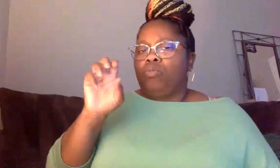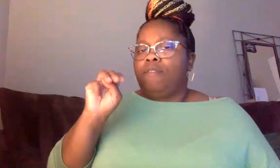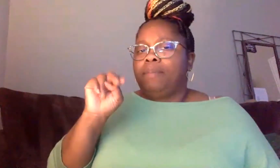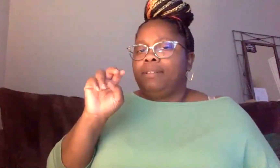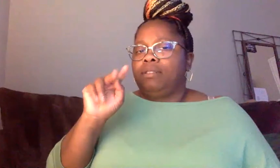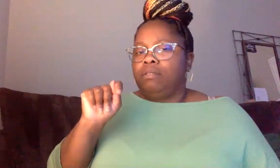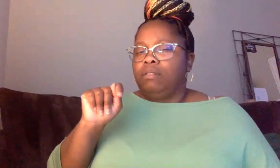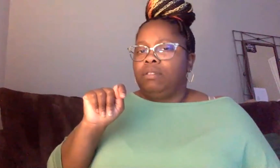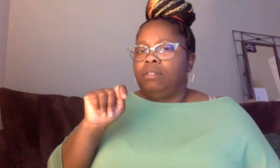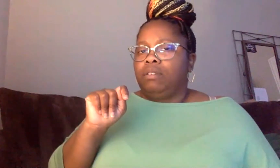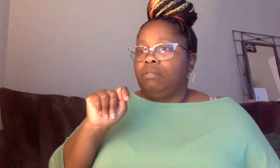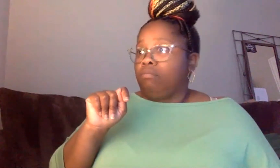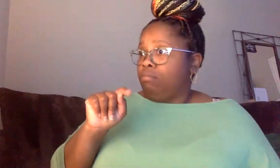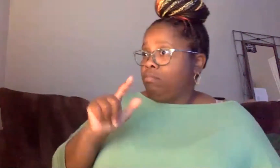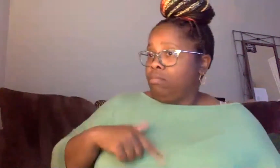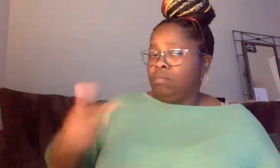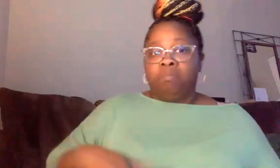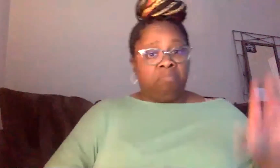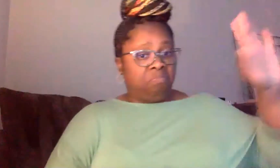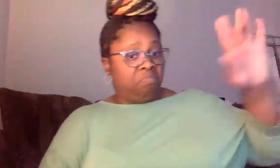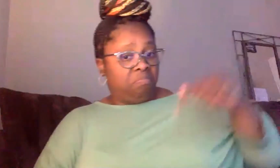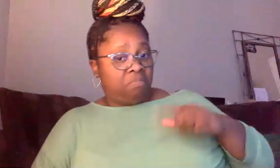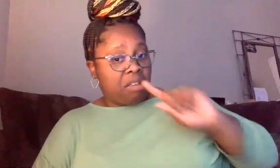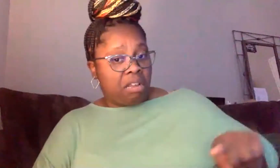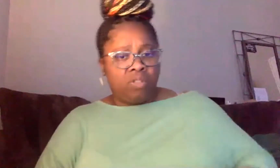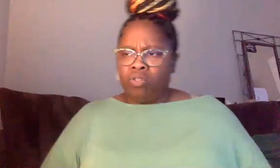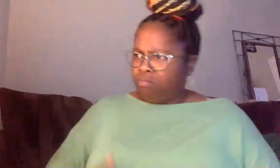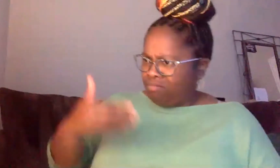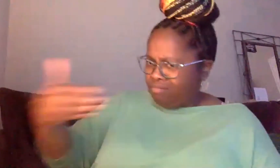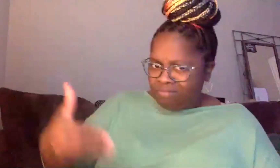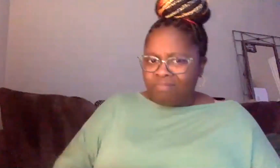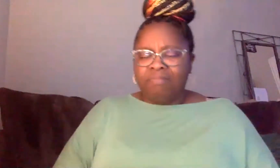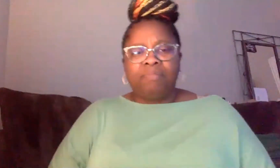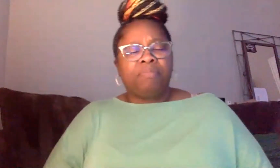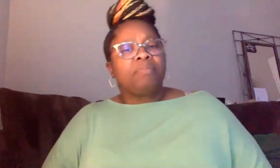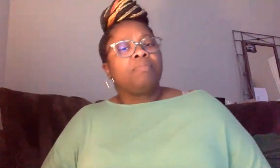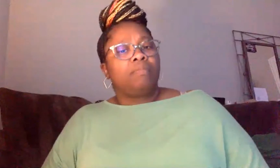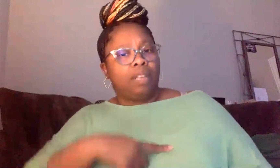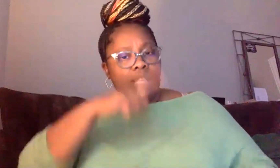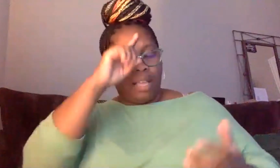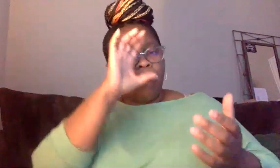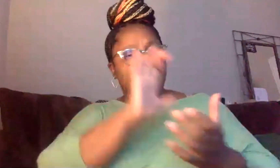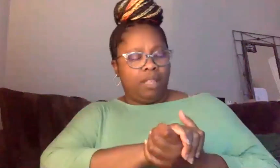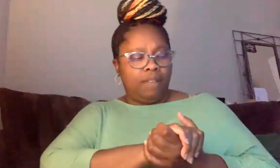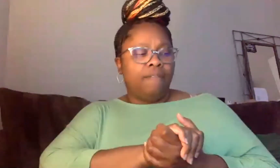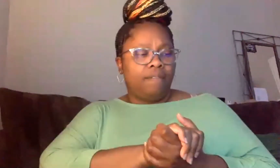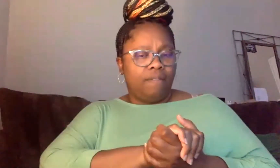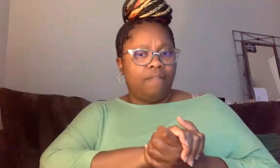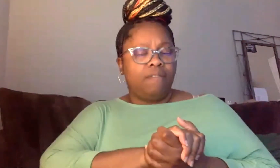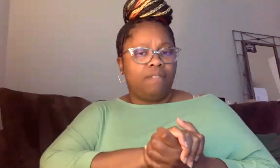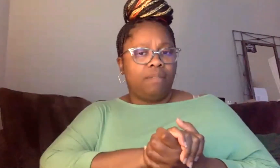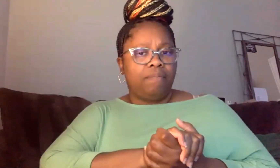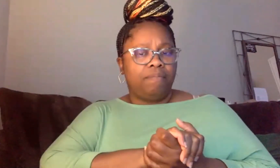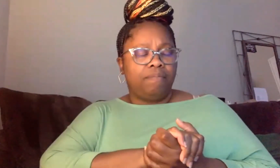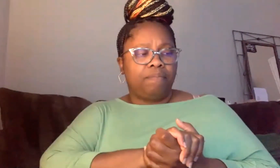that? Please. Can I answer that one? Absolutely. Okay. So, uh, I believe the movement that we are